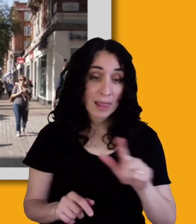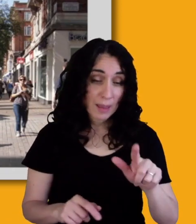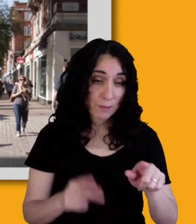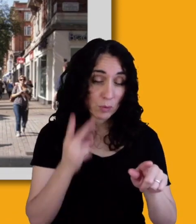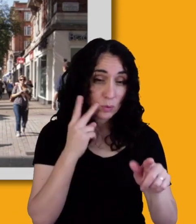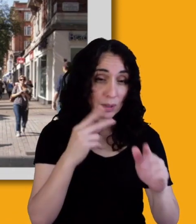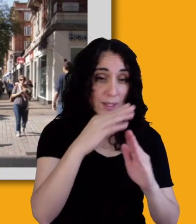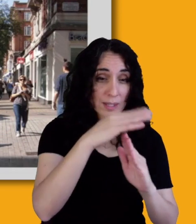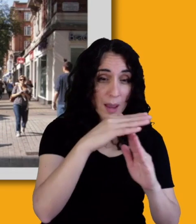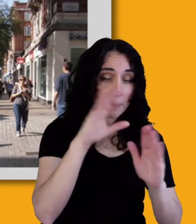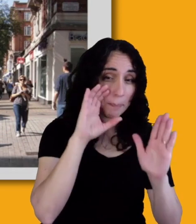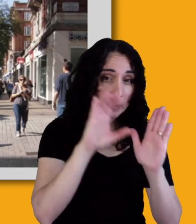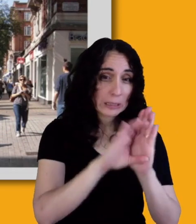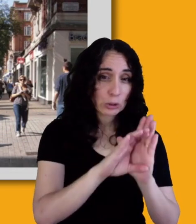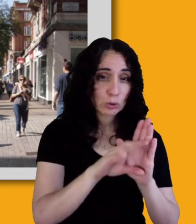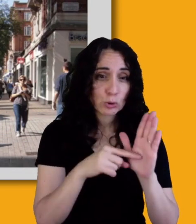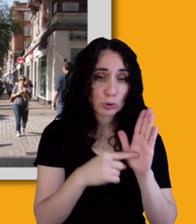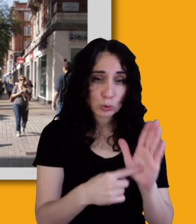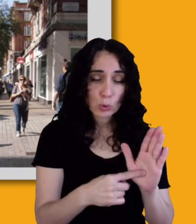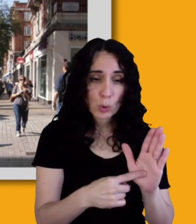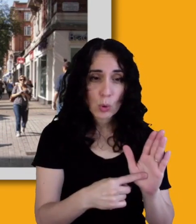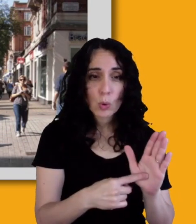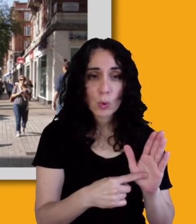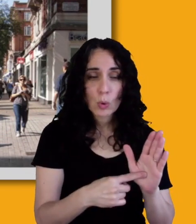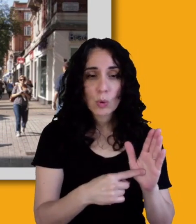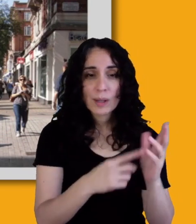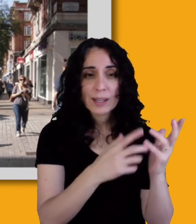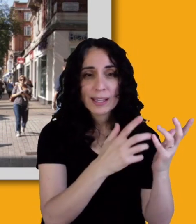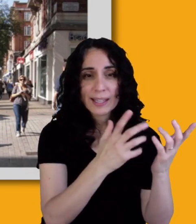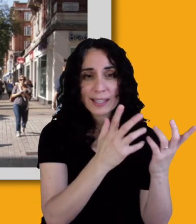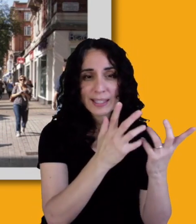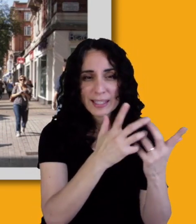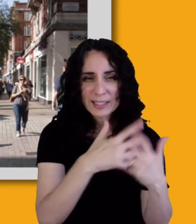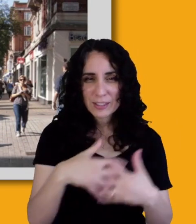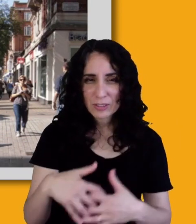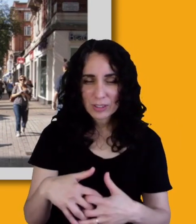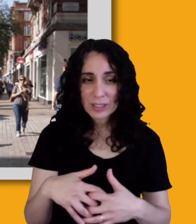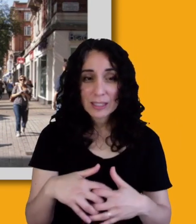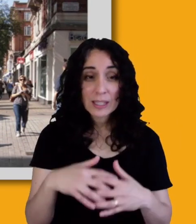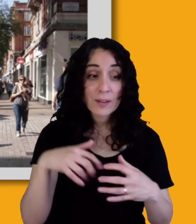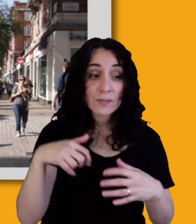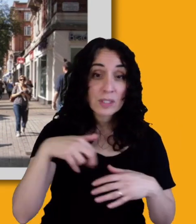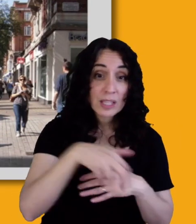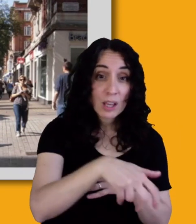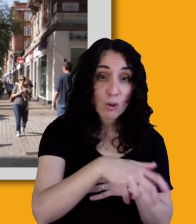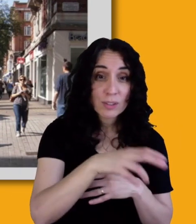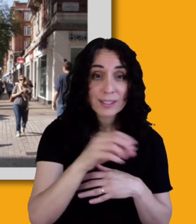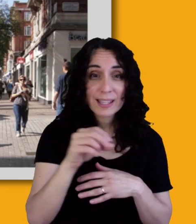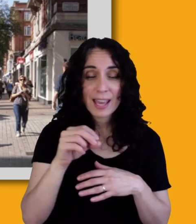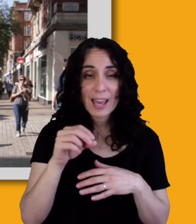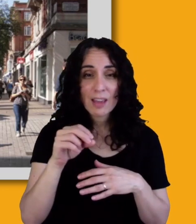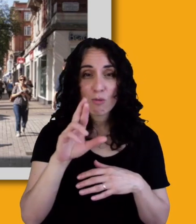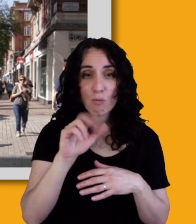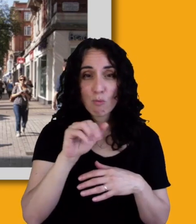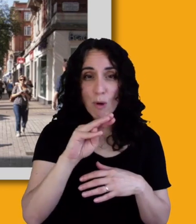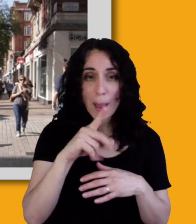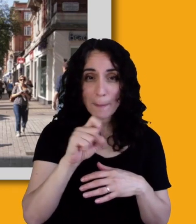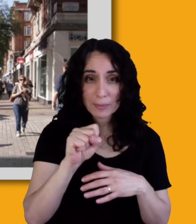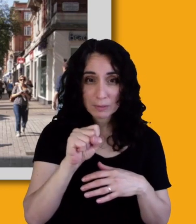top, um, is an integration of stairs and ramps. And as I'm sure a lot of, you know, very